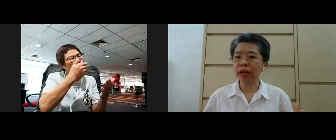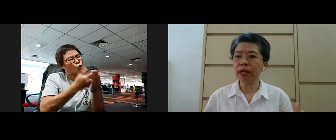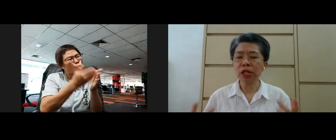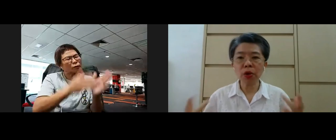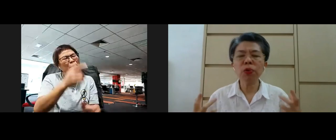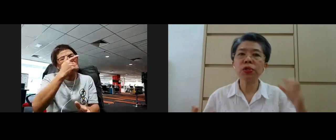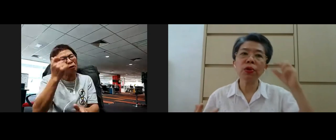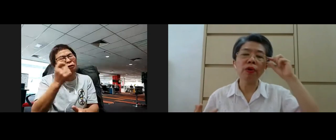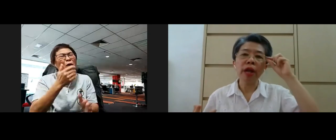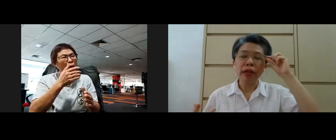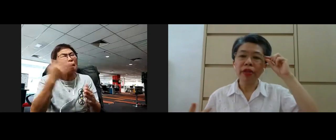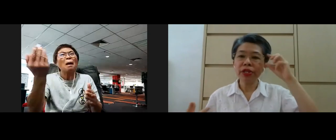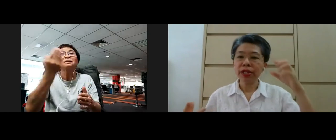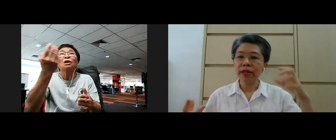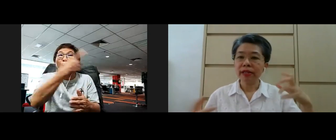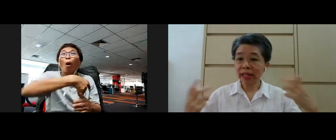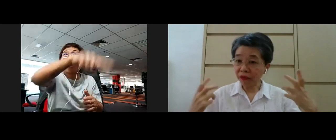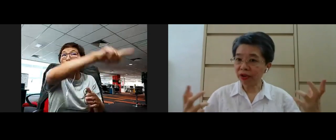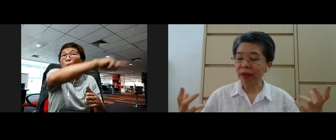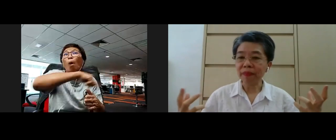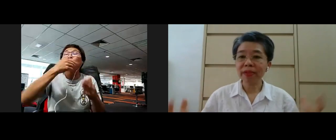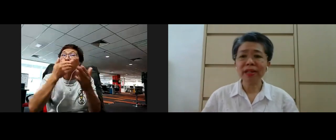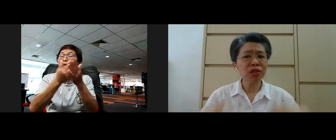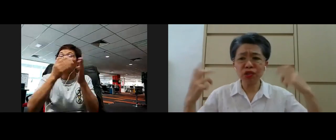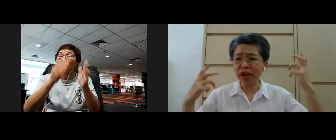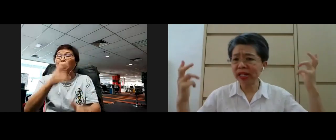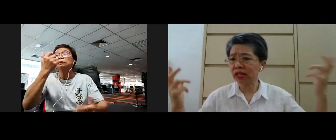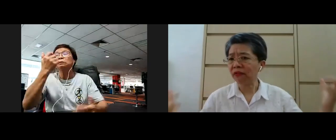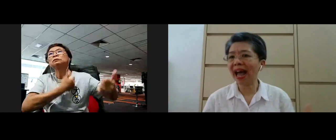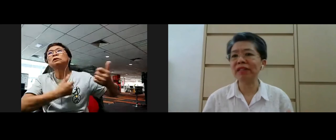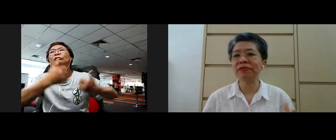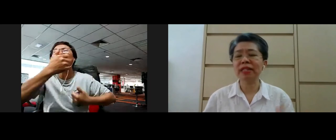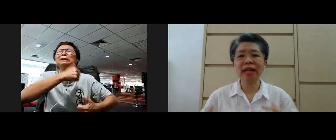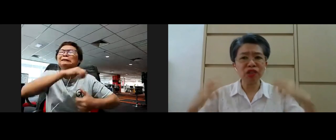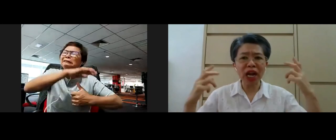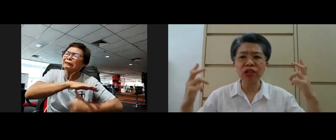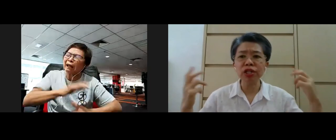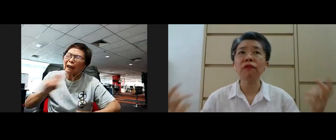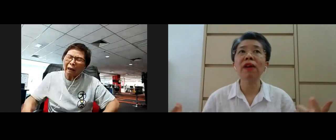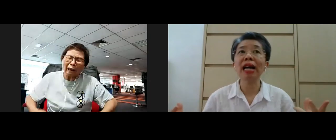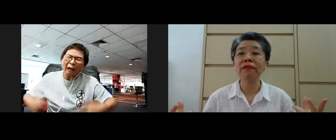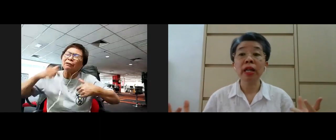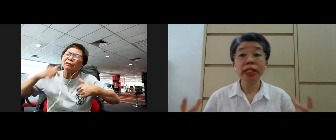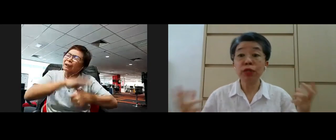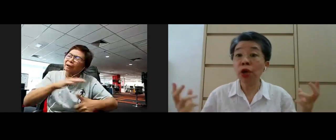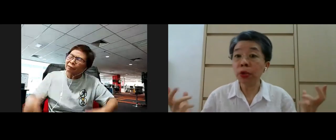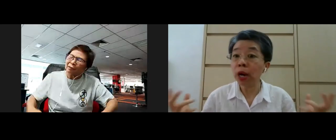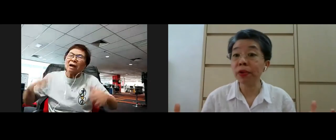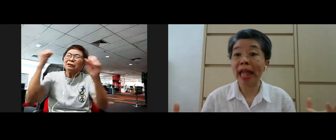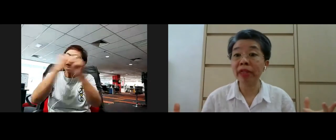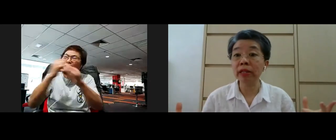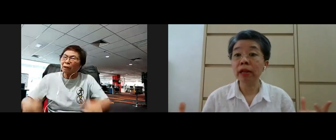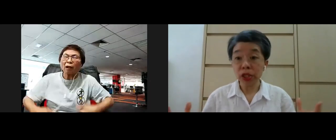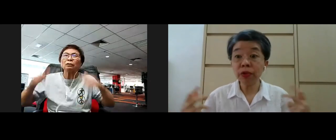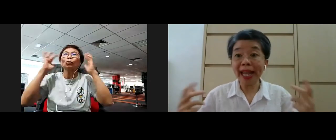yeah it's also this suffering this stresses of life yeah the challenges of life they do not